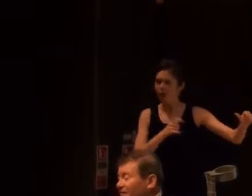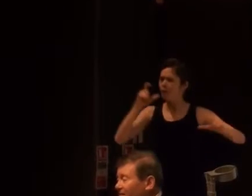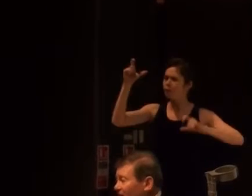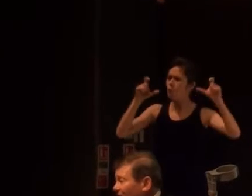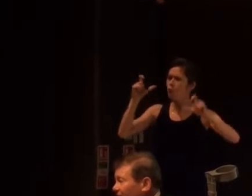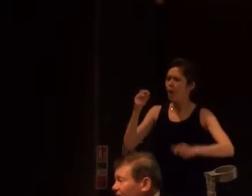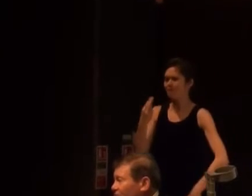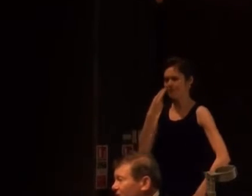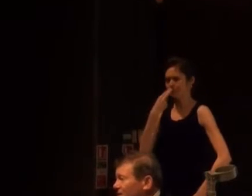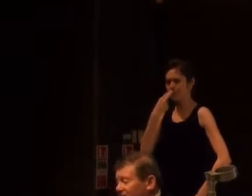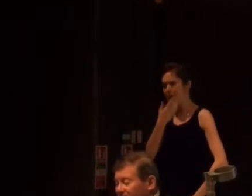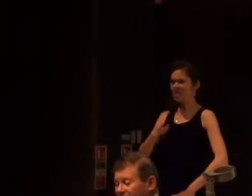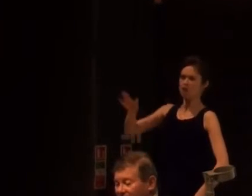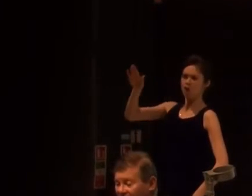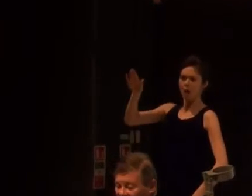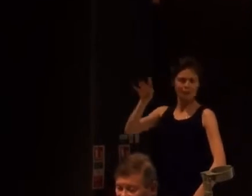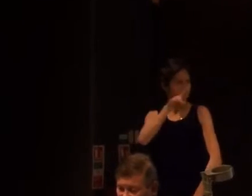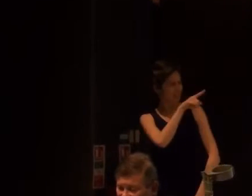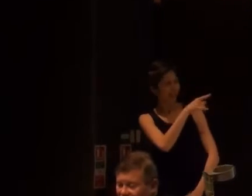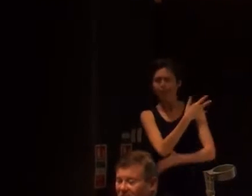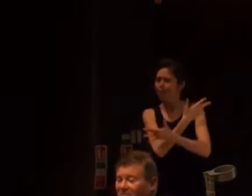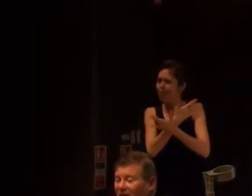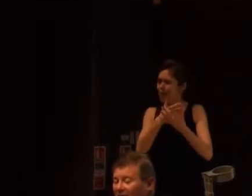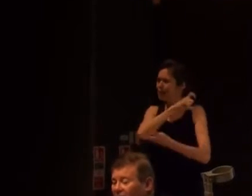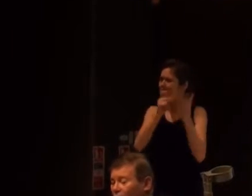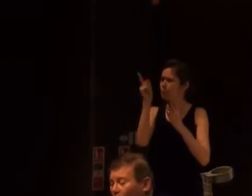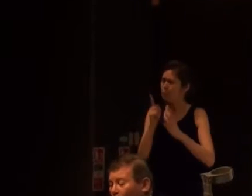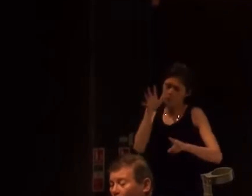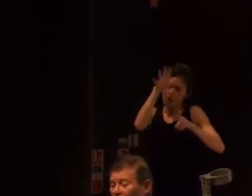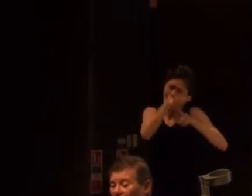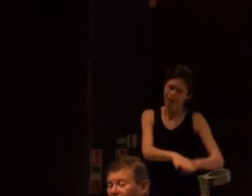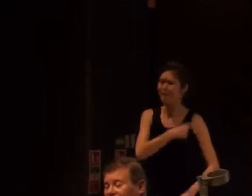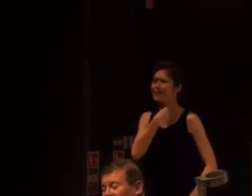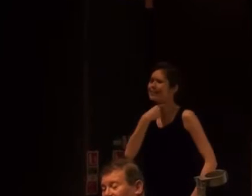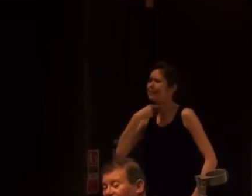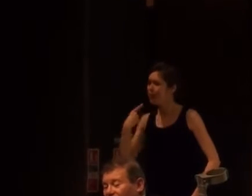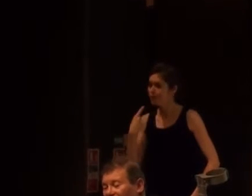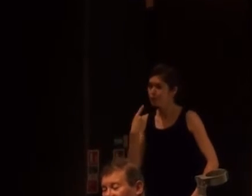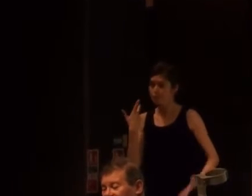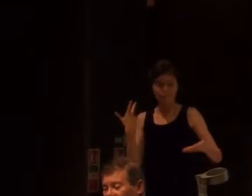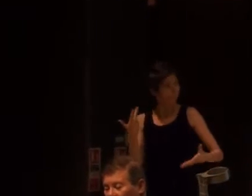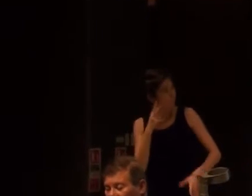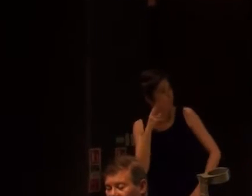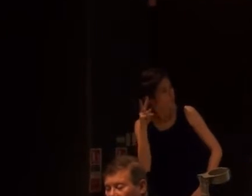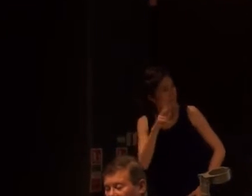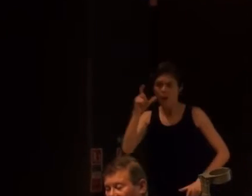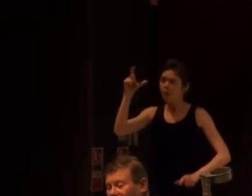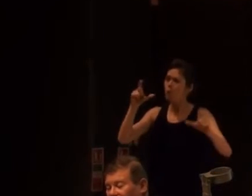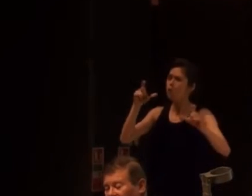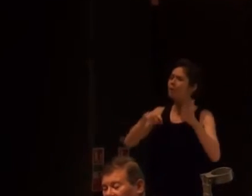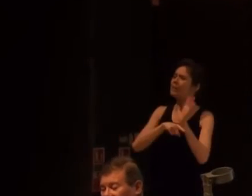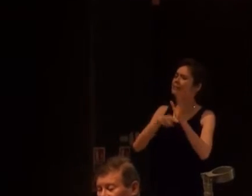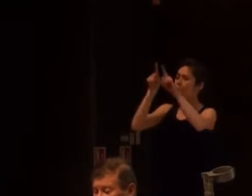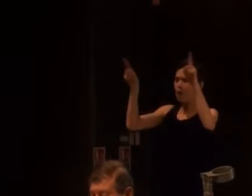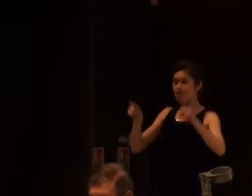who were unfit for life, the useless eaters. And we need to remember that. Or in the cinema screen, and you've got in your pack